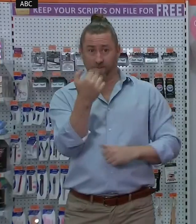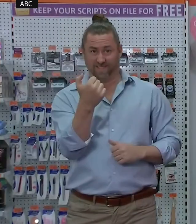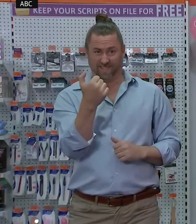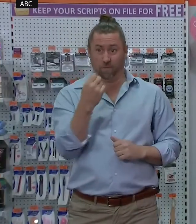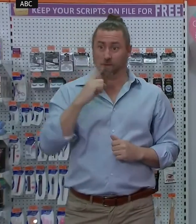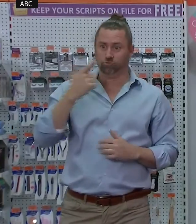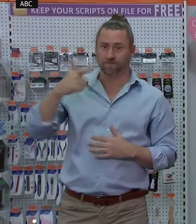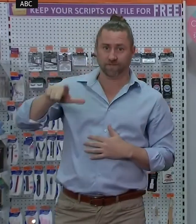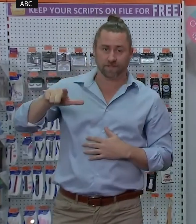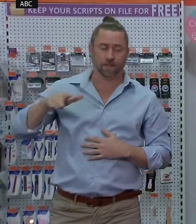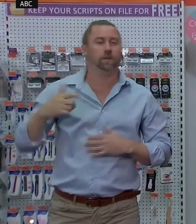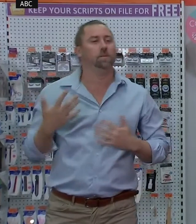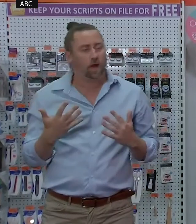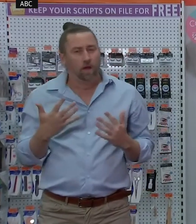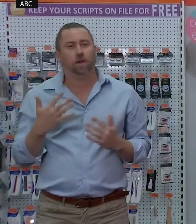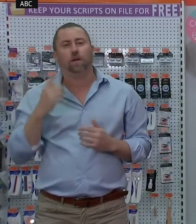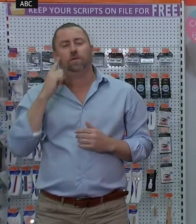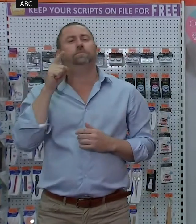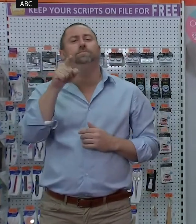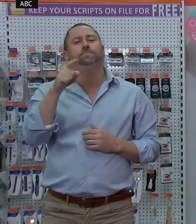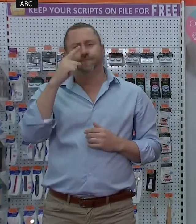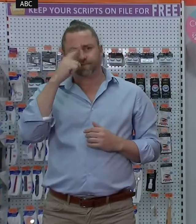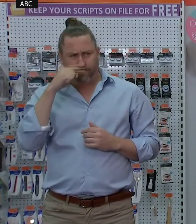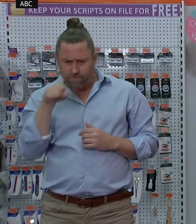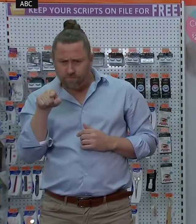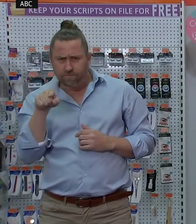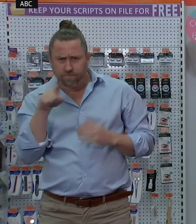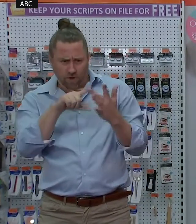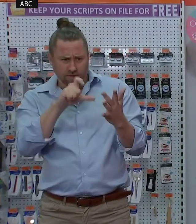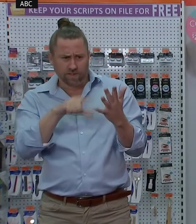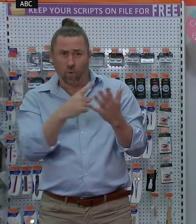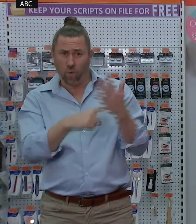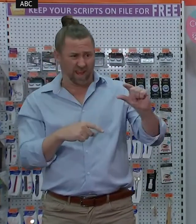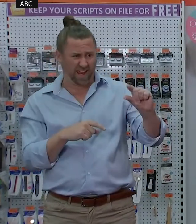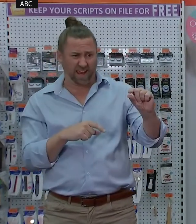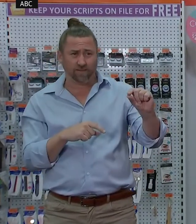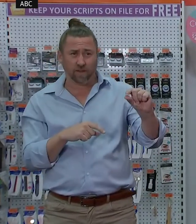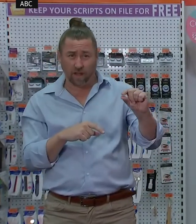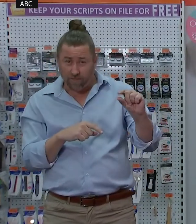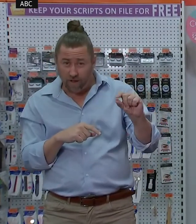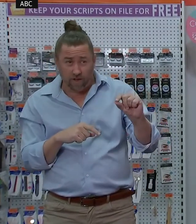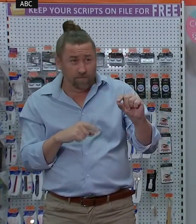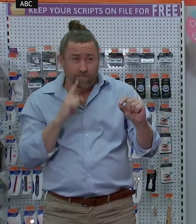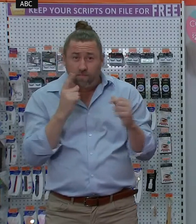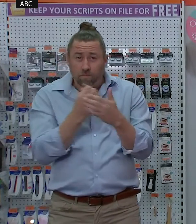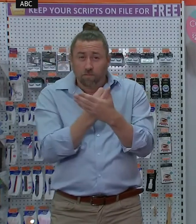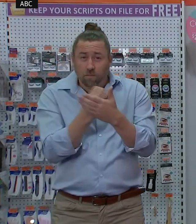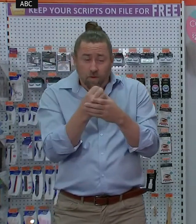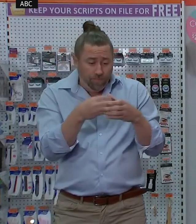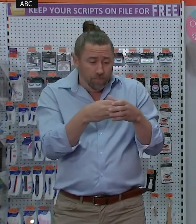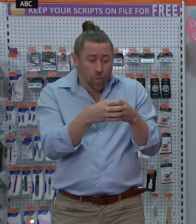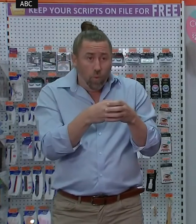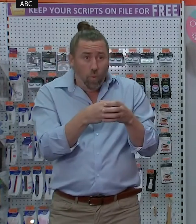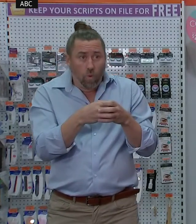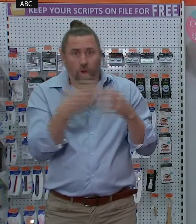Even though the proportion of patients requiring intensive care is substantially lower than